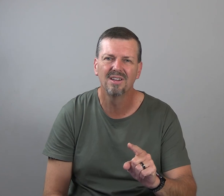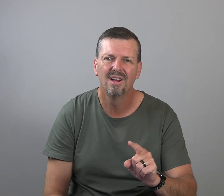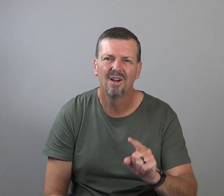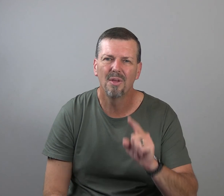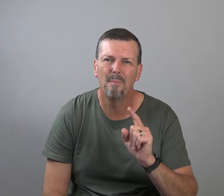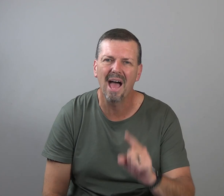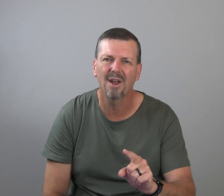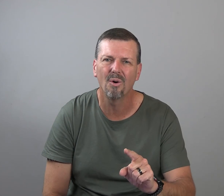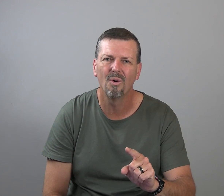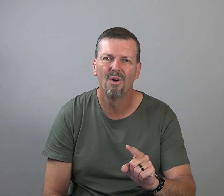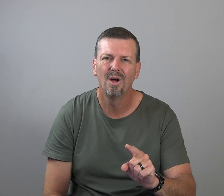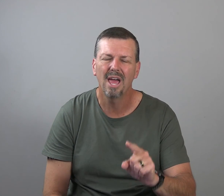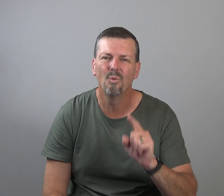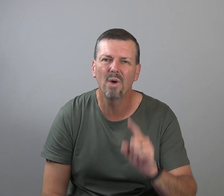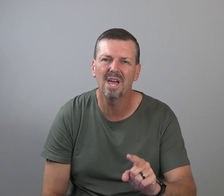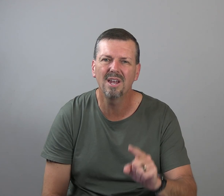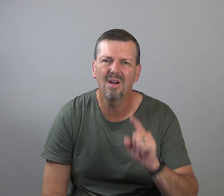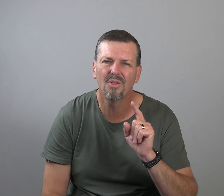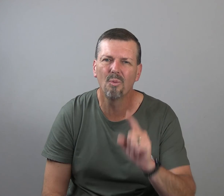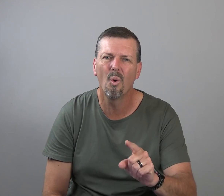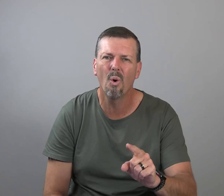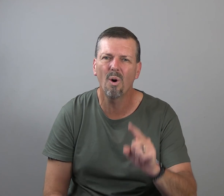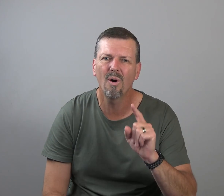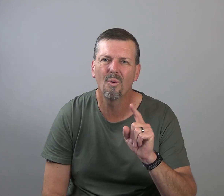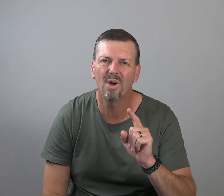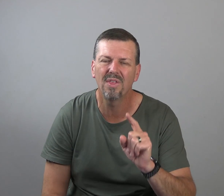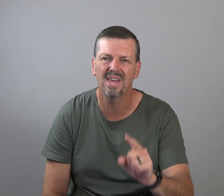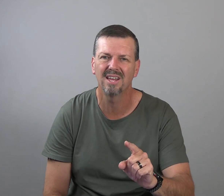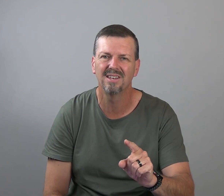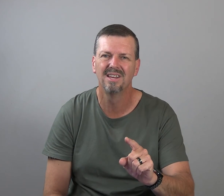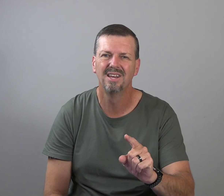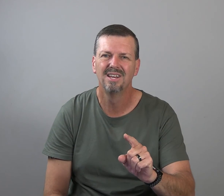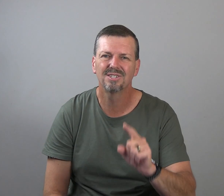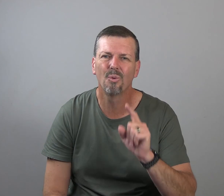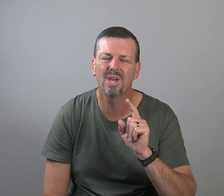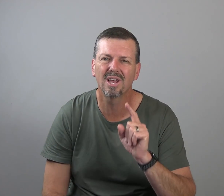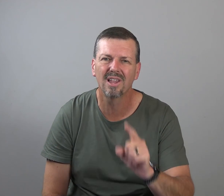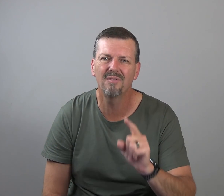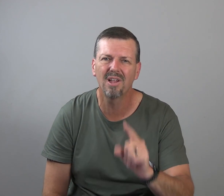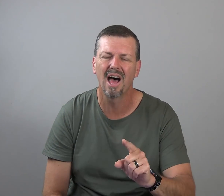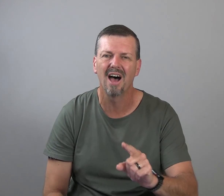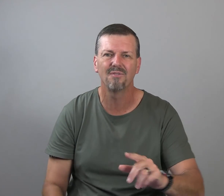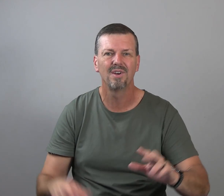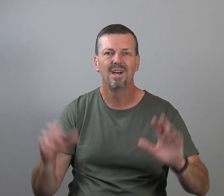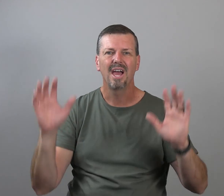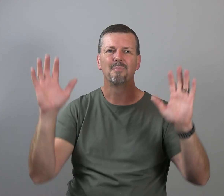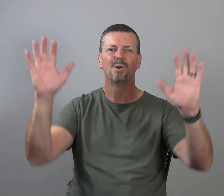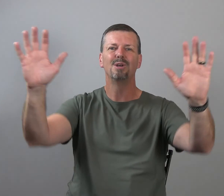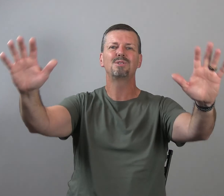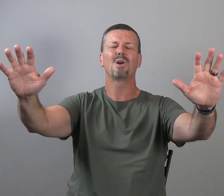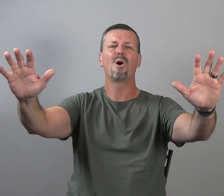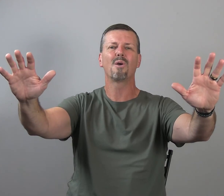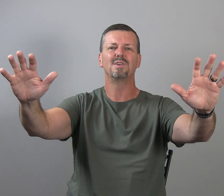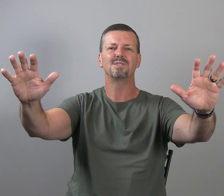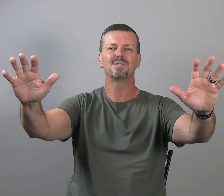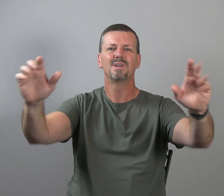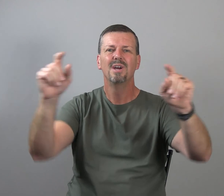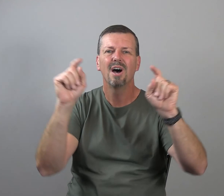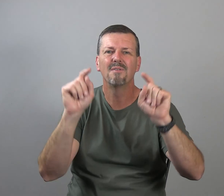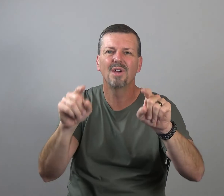the battle and win the war within so we can live the life and produce the harvest of